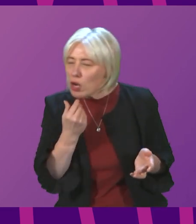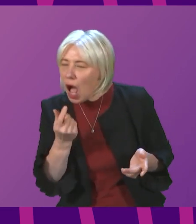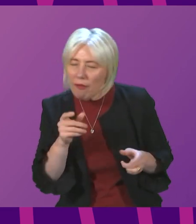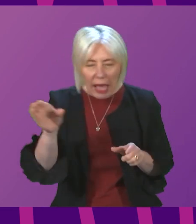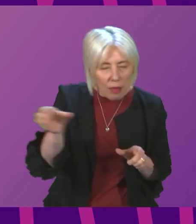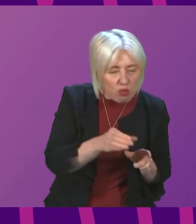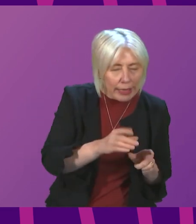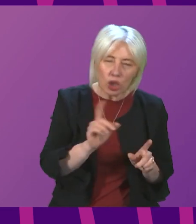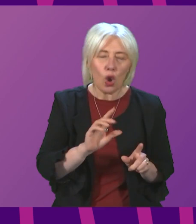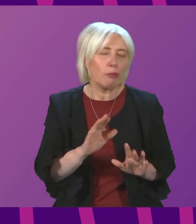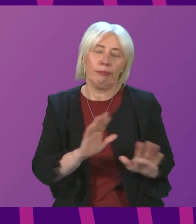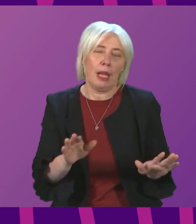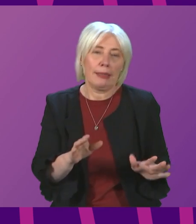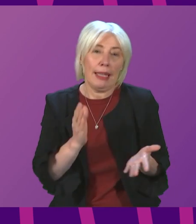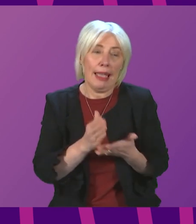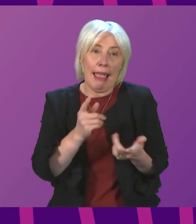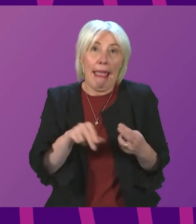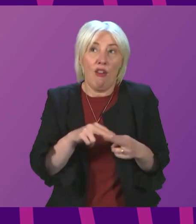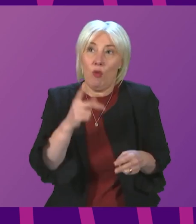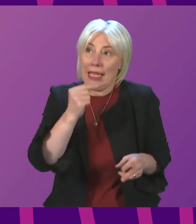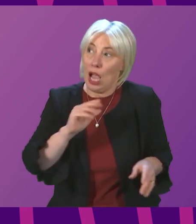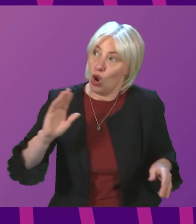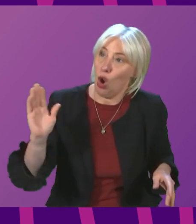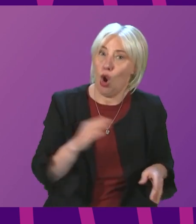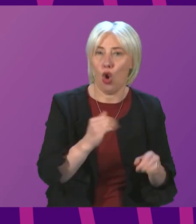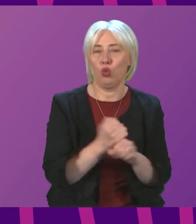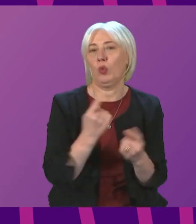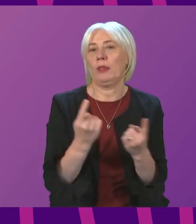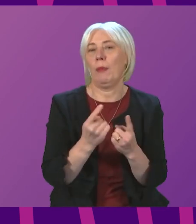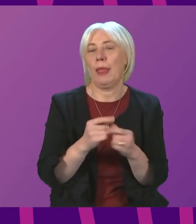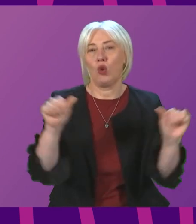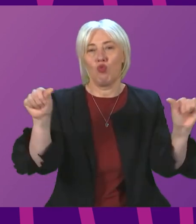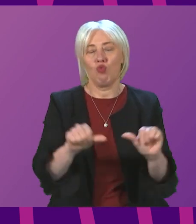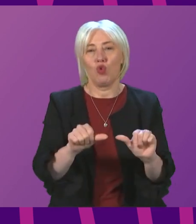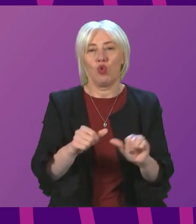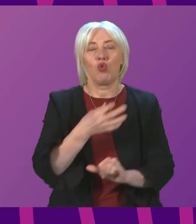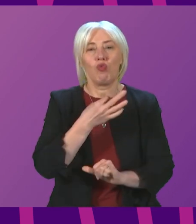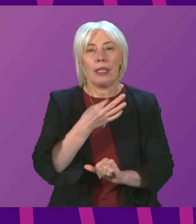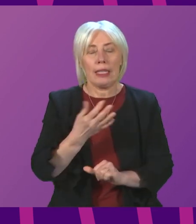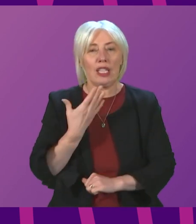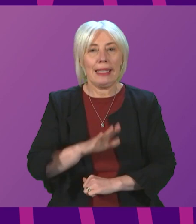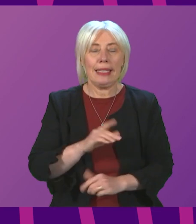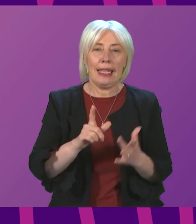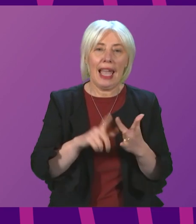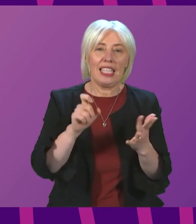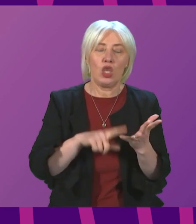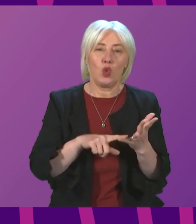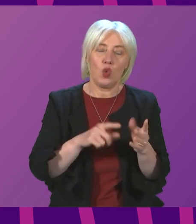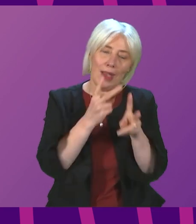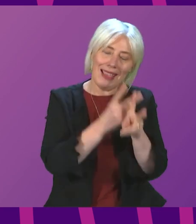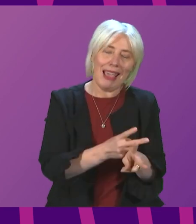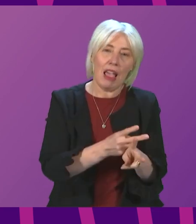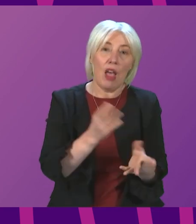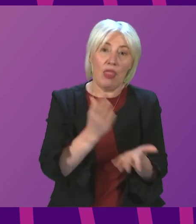But of course, if there is something all of us can do in the face of this virus to minimise our chances of needing intensive care, then for all sorts of